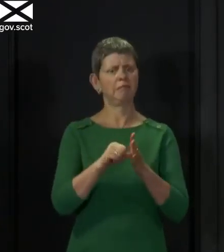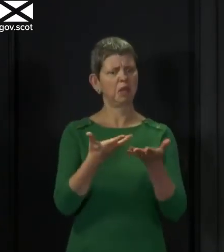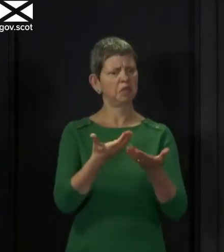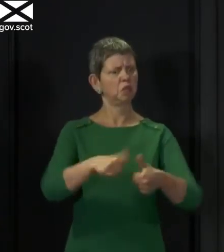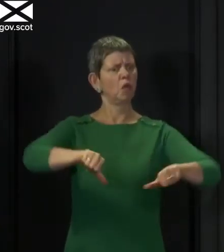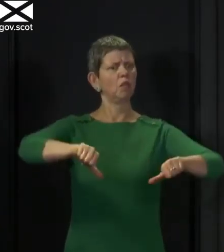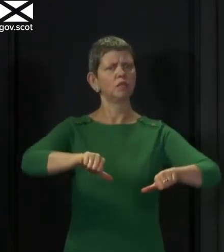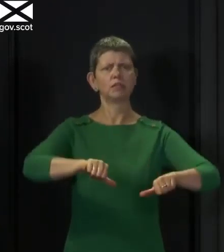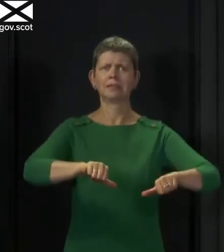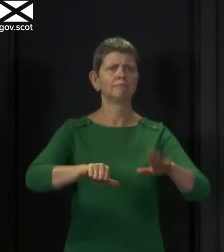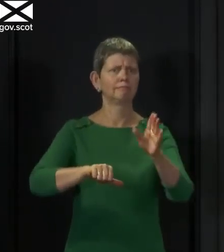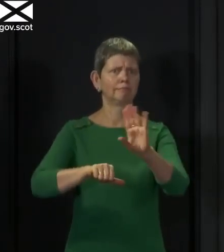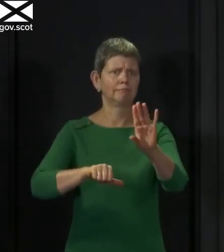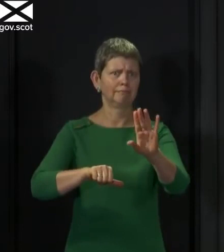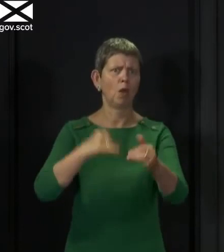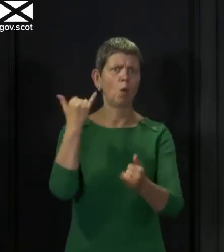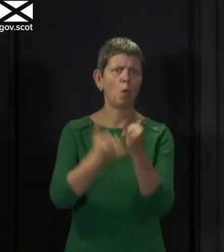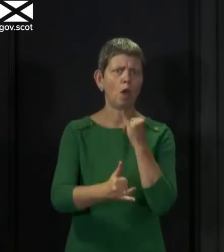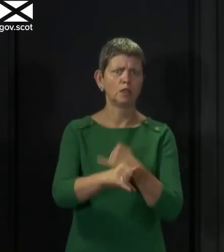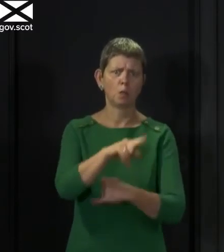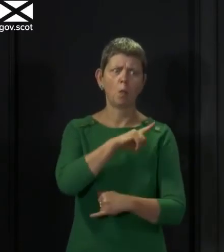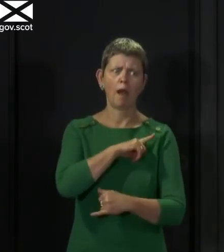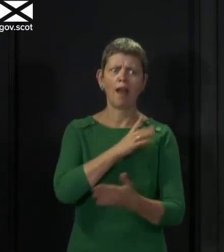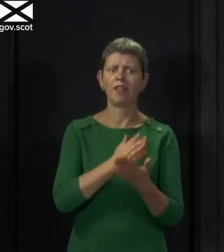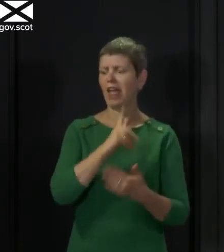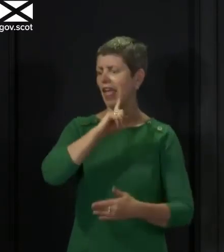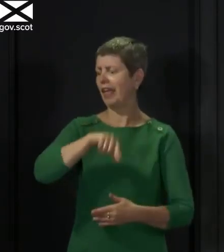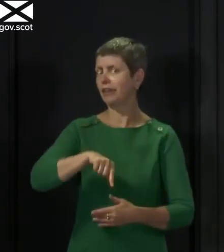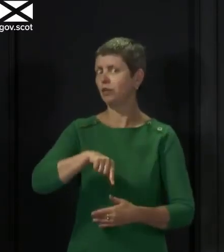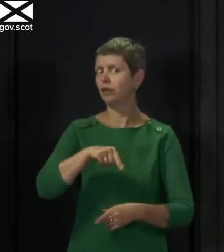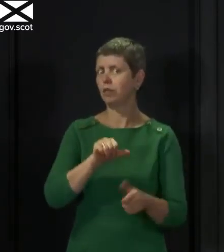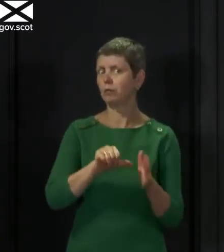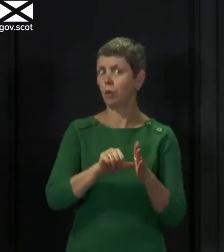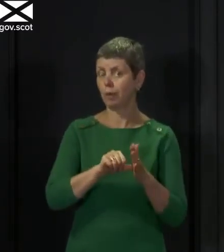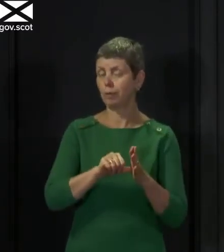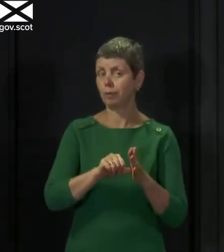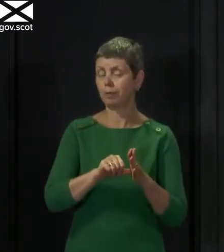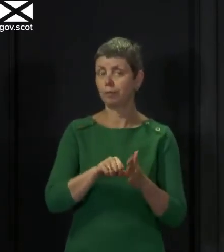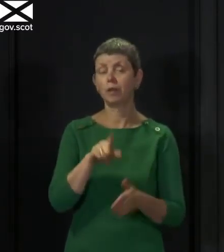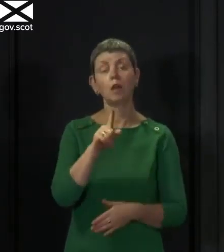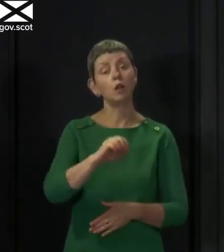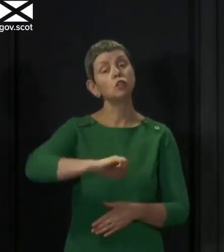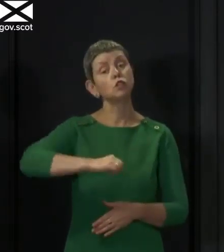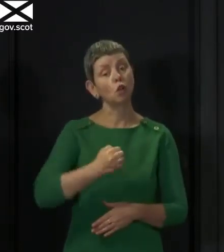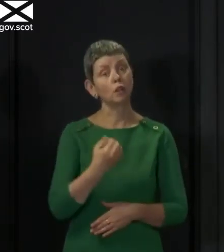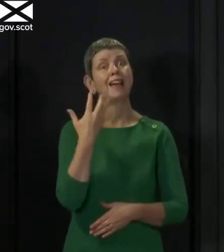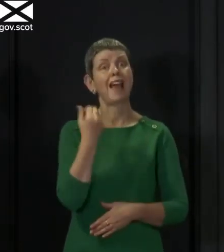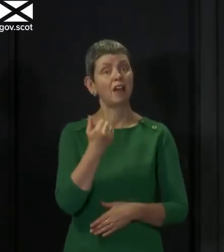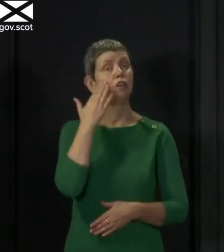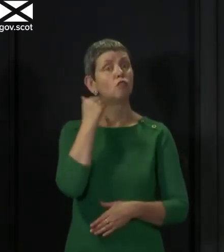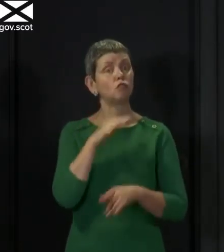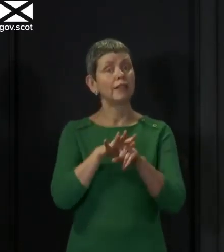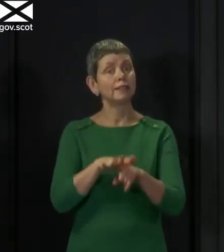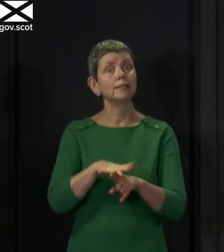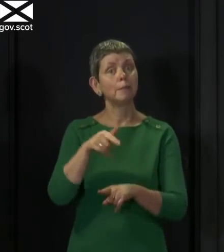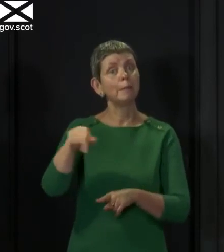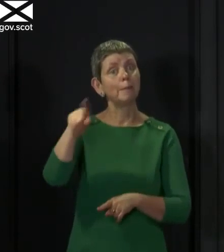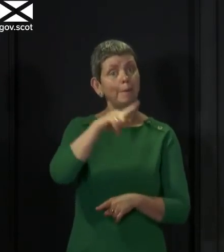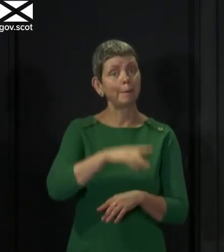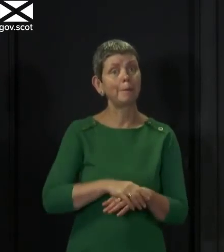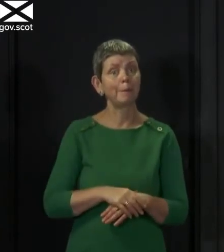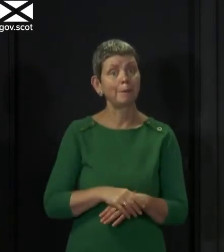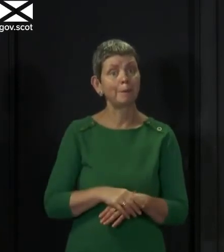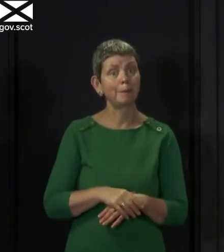not recognising it and trying to properly address it. And Scotland is not immune from racism. I represent